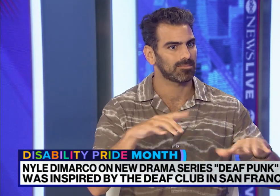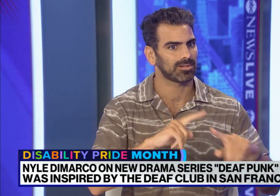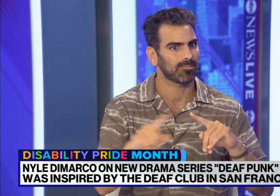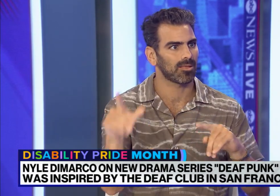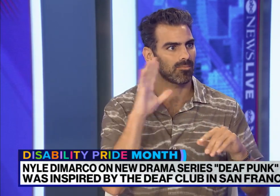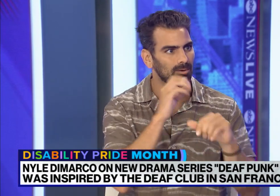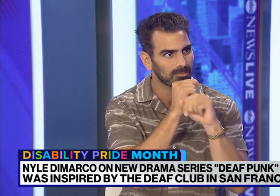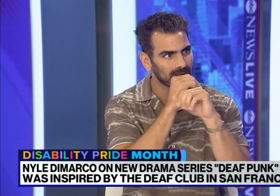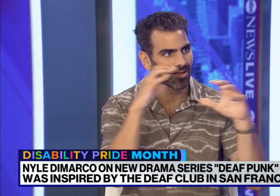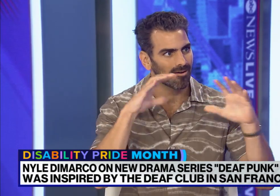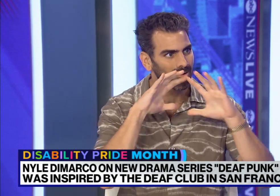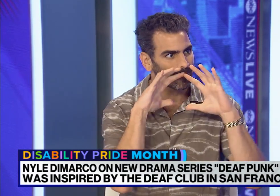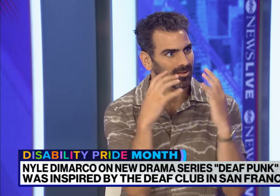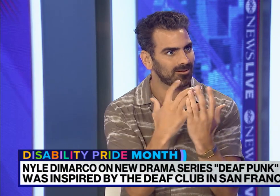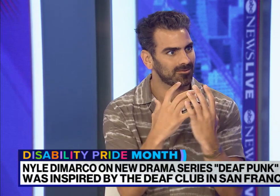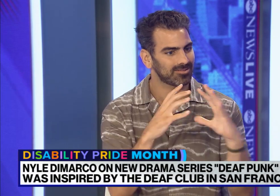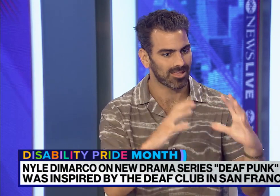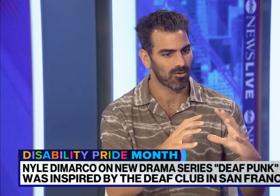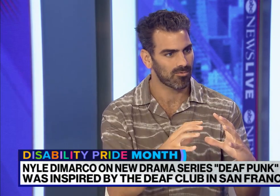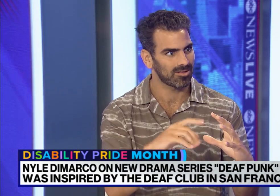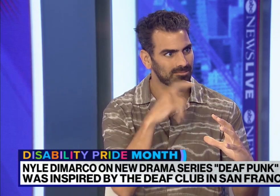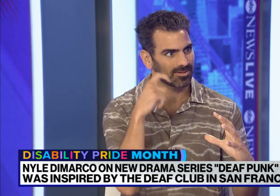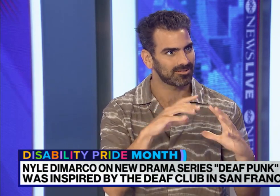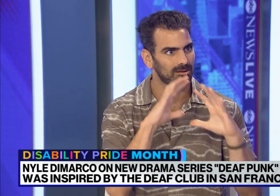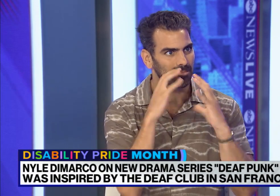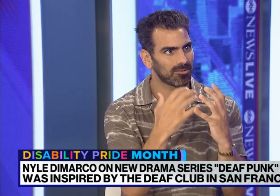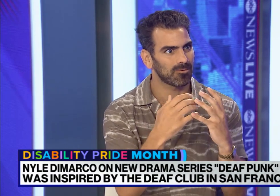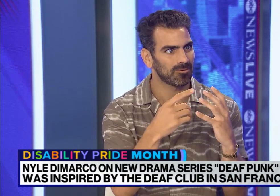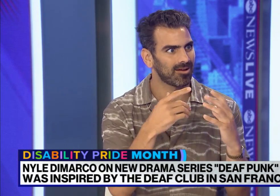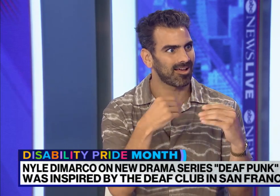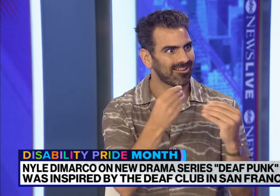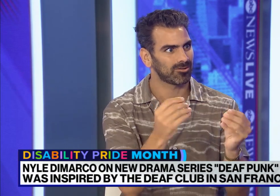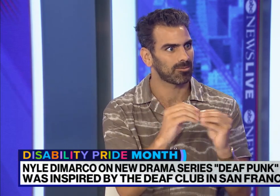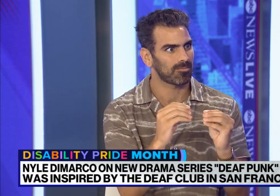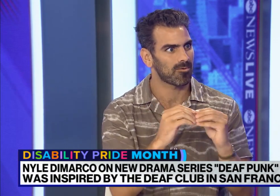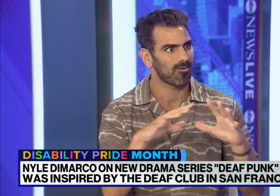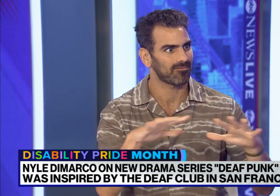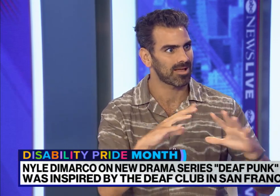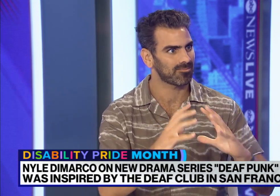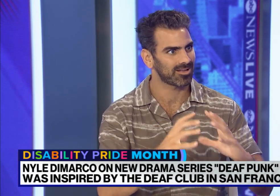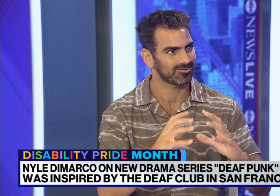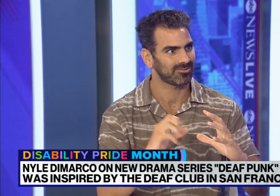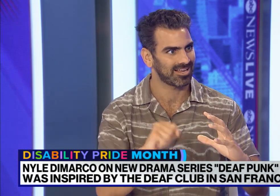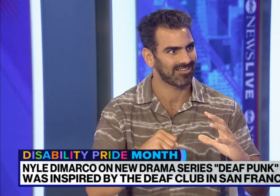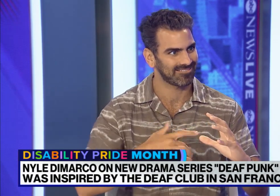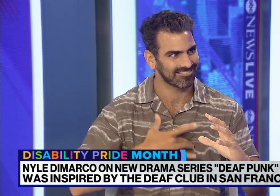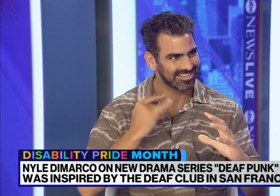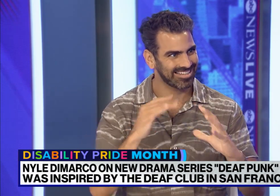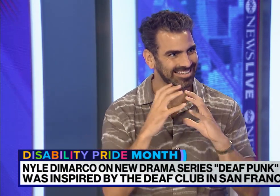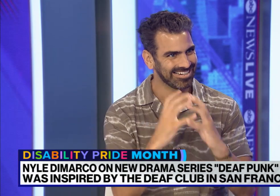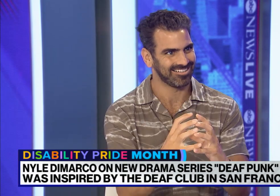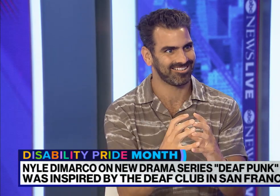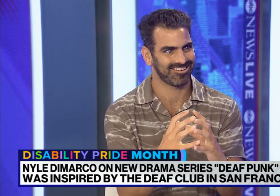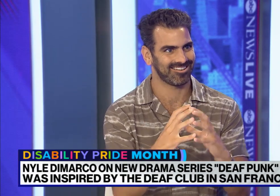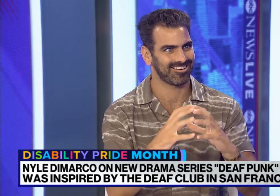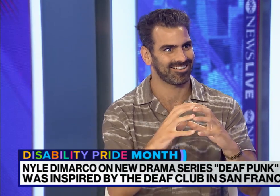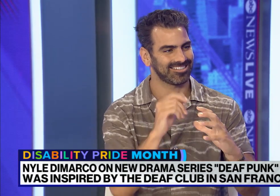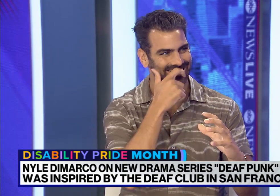you know, it was a lot about the vibrations and was a lot about what was happening sort of within the world of music, right? And this became such an